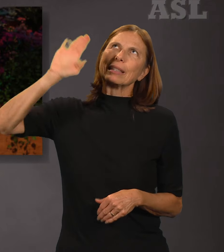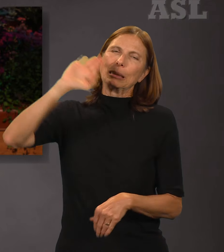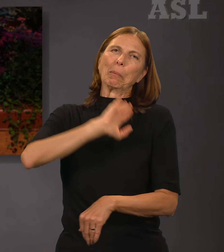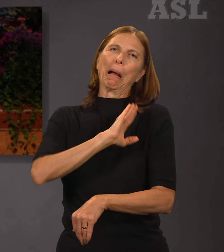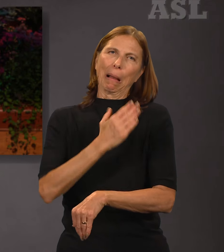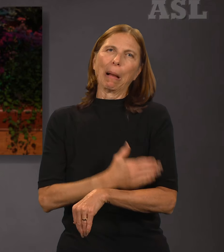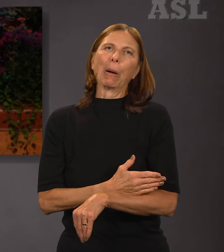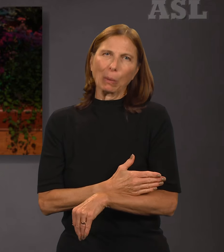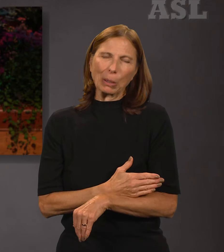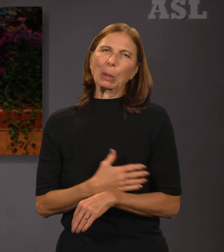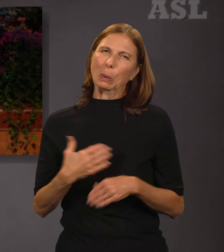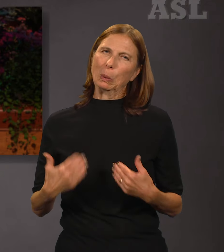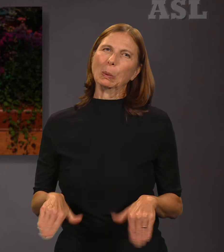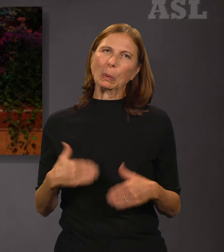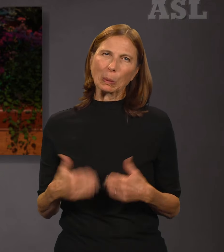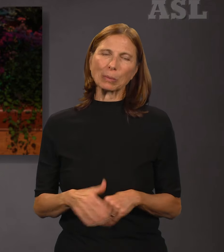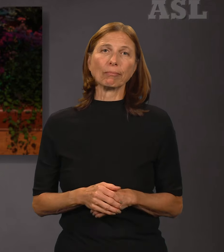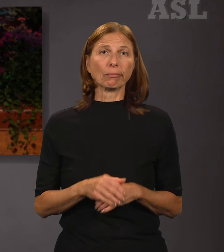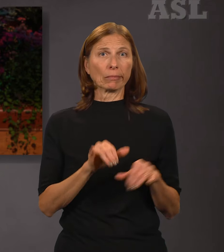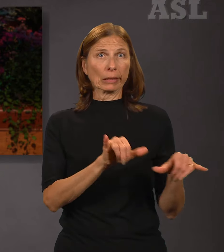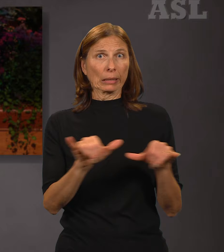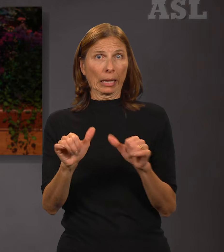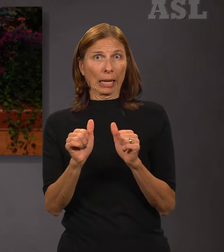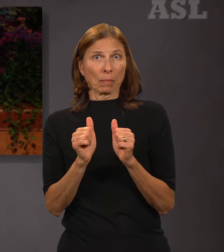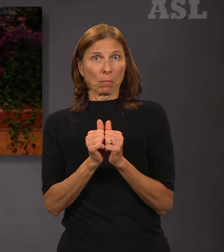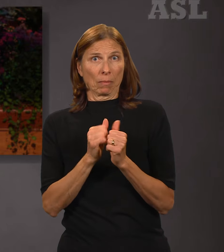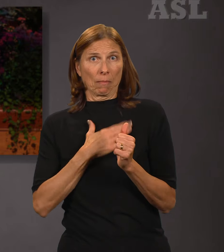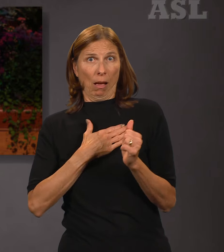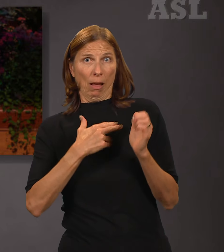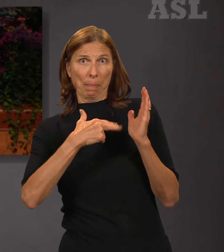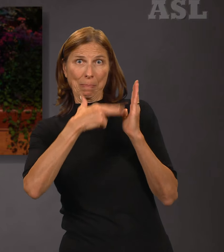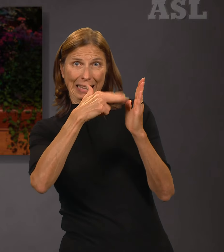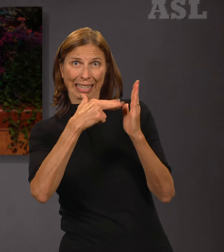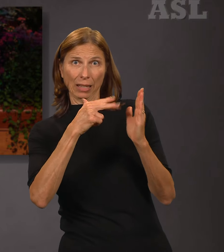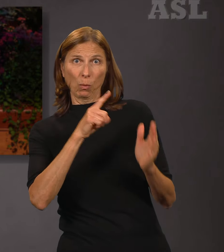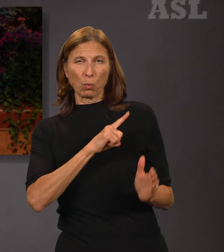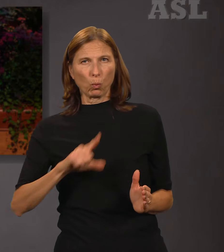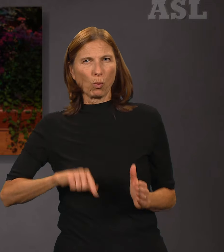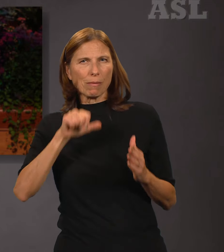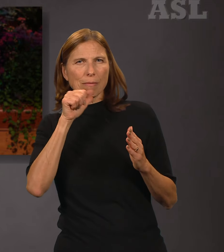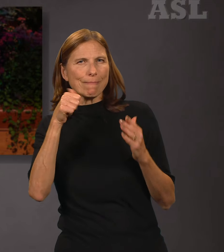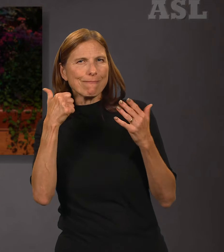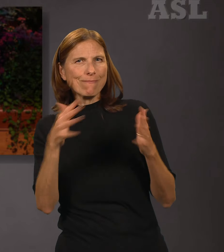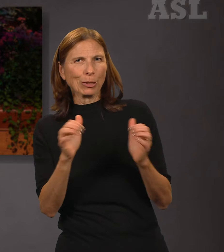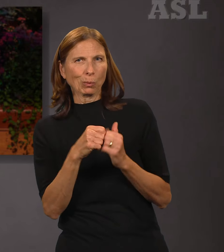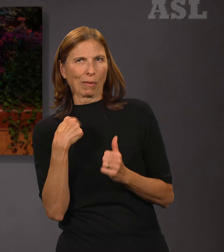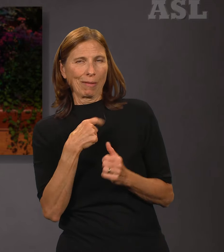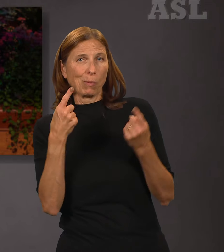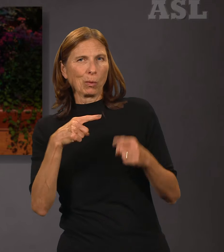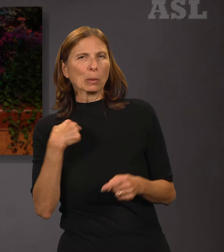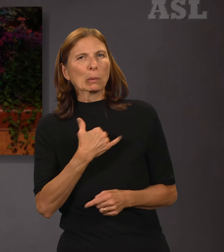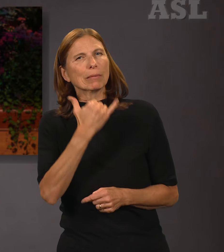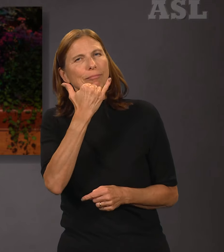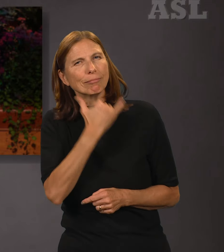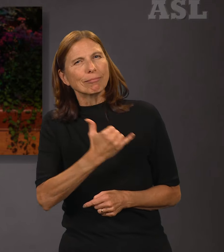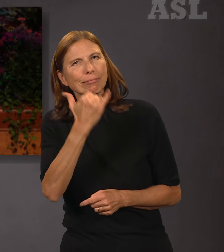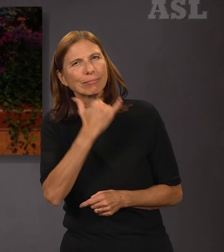Like my painting, the Lord is not done with us when we make a mistake, nor does He flee when we falter.